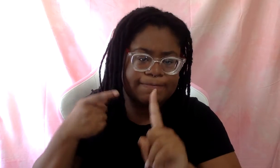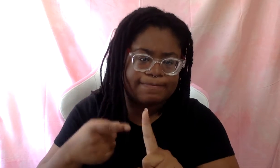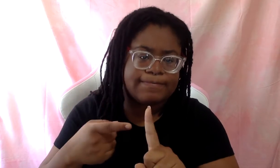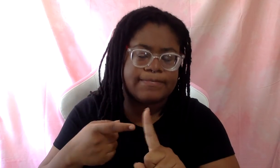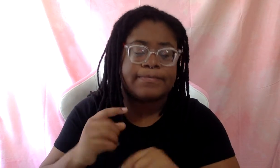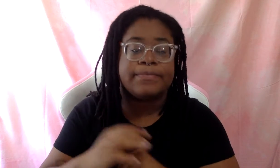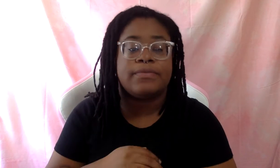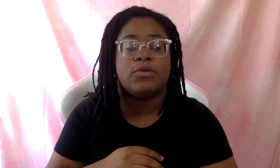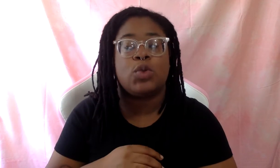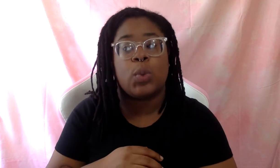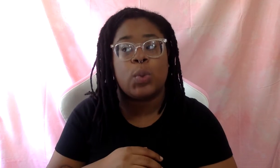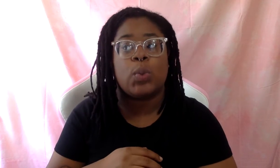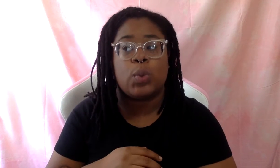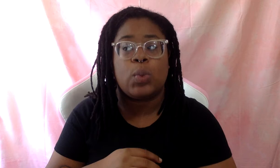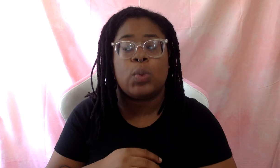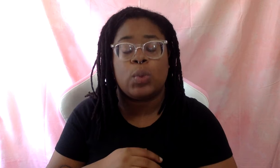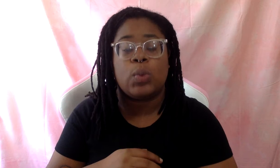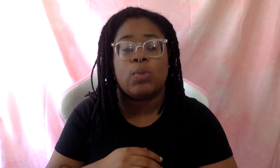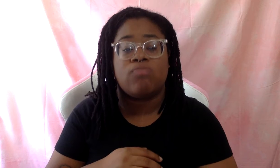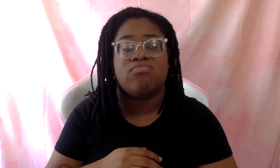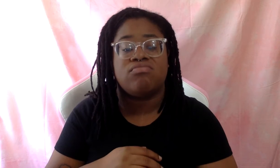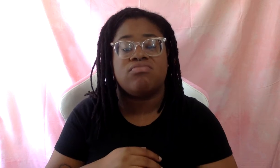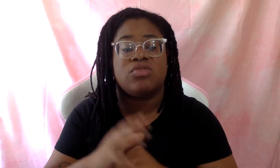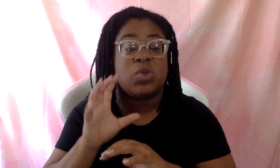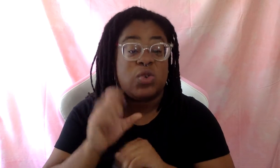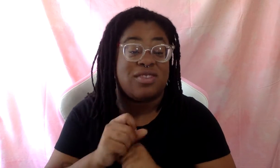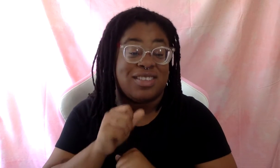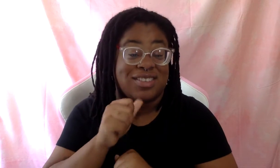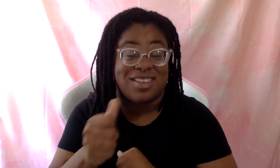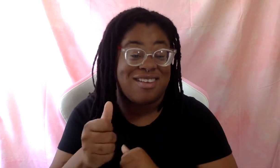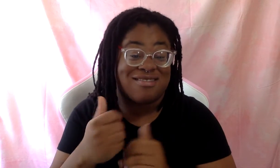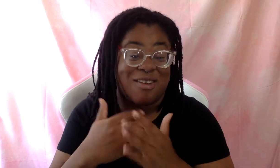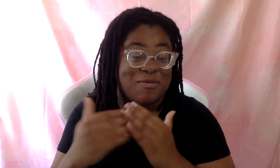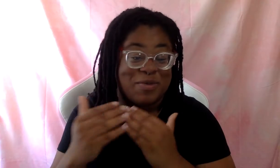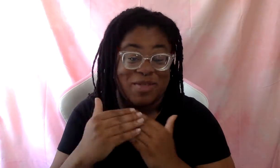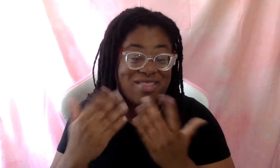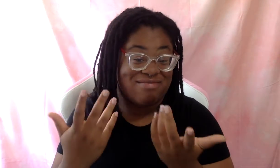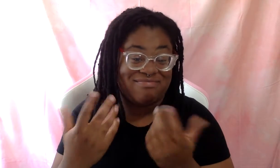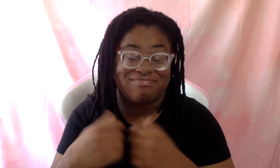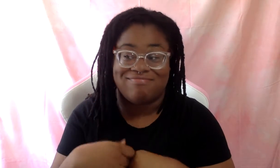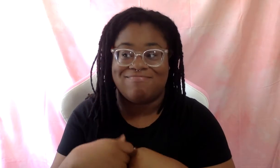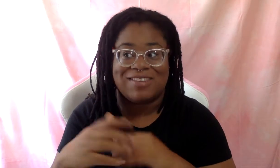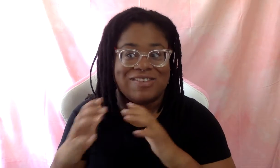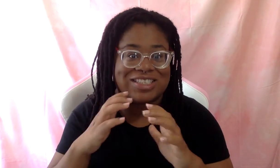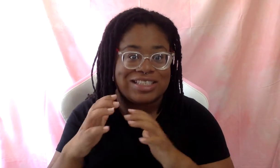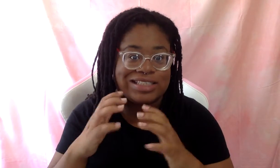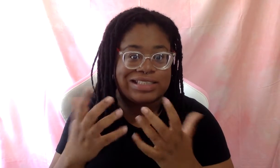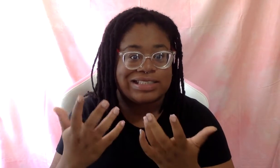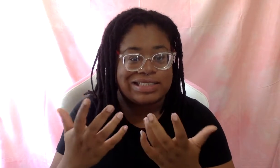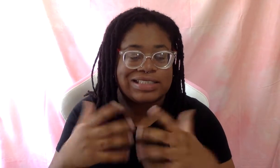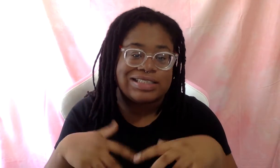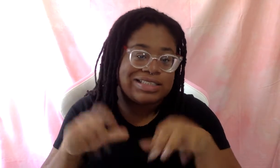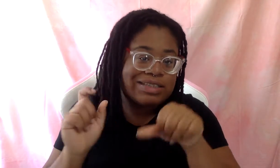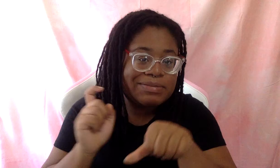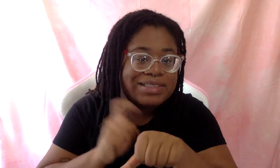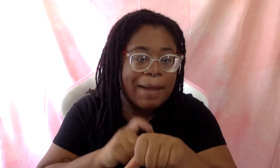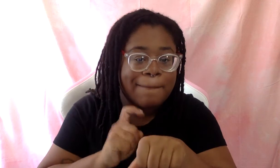so redirect is usually a very uncomfortable conversation. Um, it usually takes up a lot of my time. There's usually a lot of explaining.